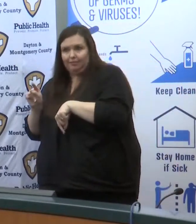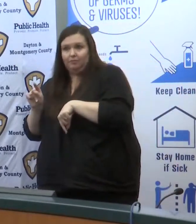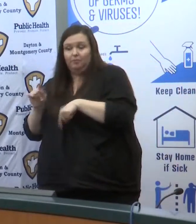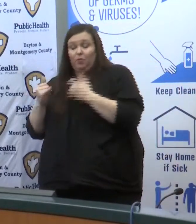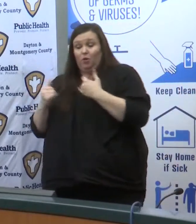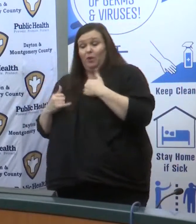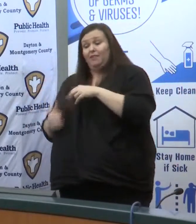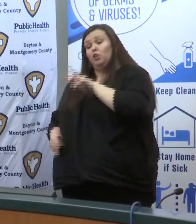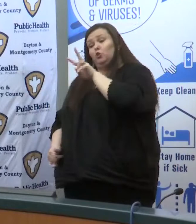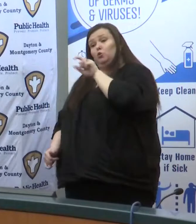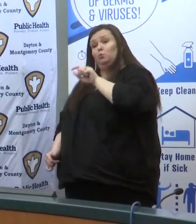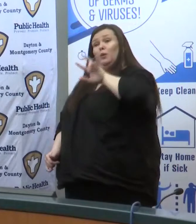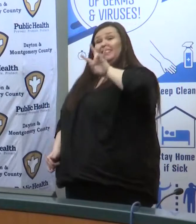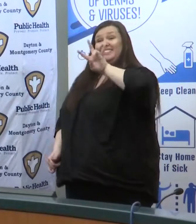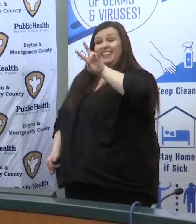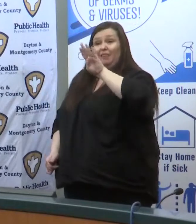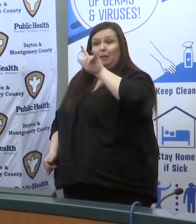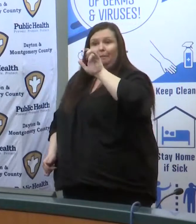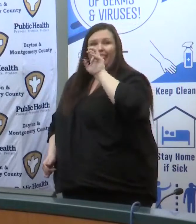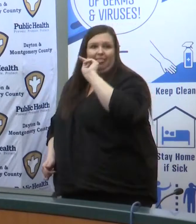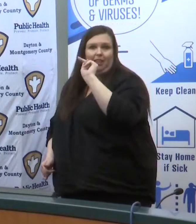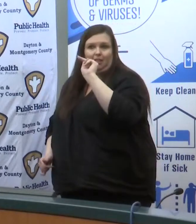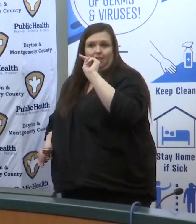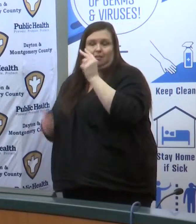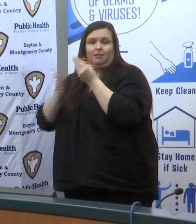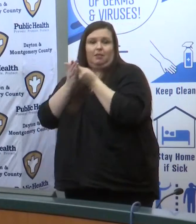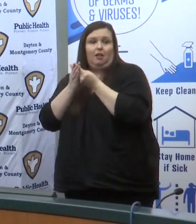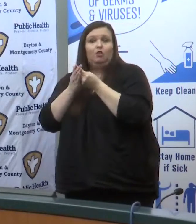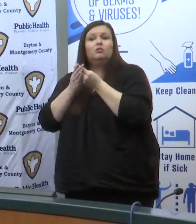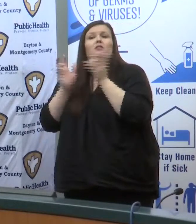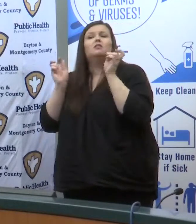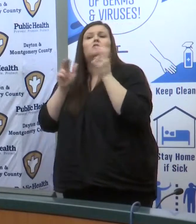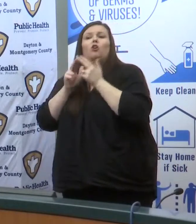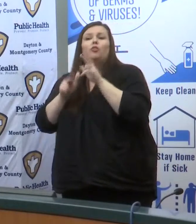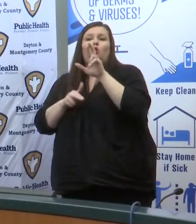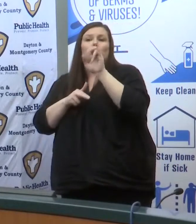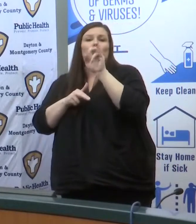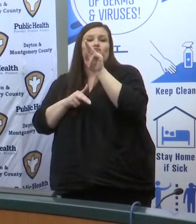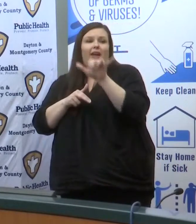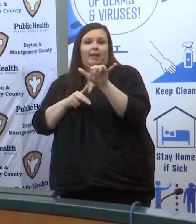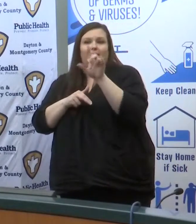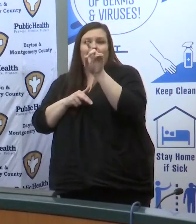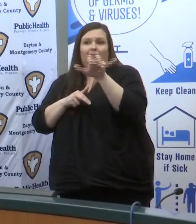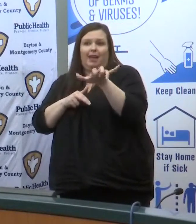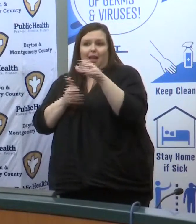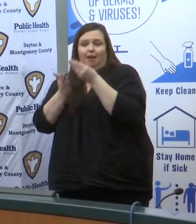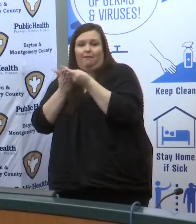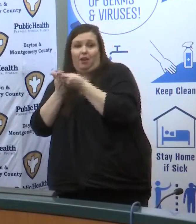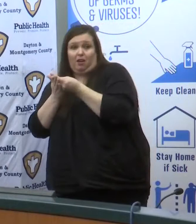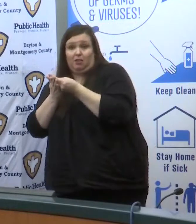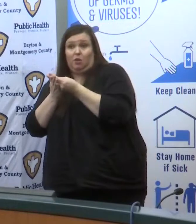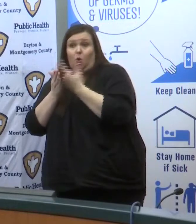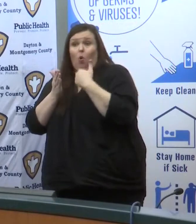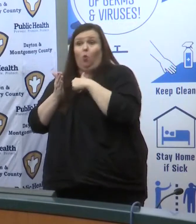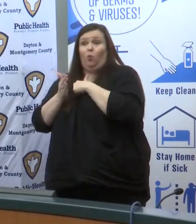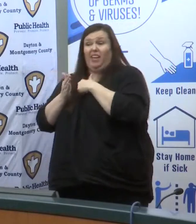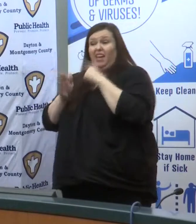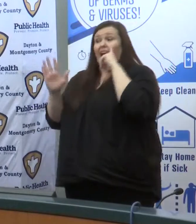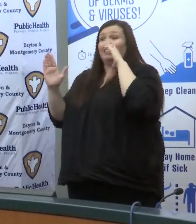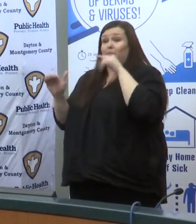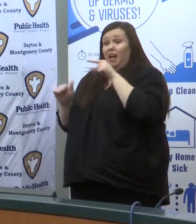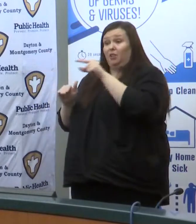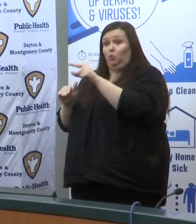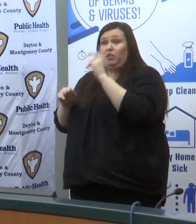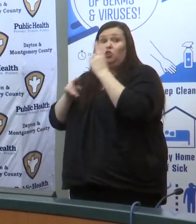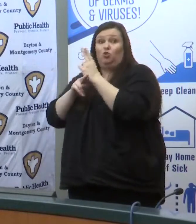2.7 billion dollars in our rainy fund in the state we're projecting that it's going to take well over two million of that to